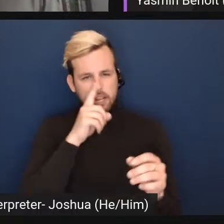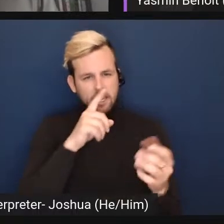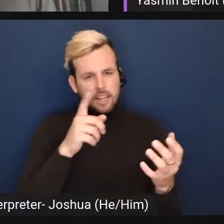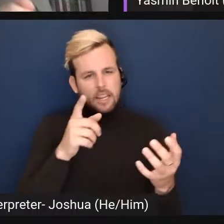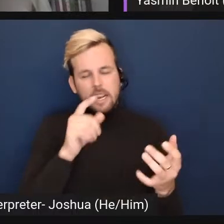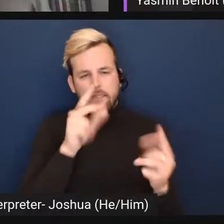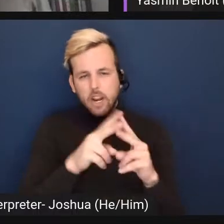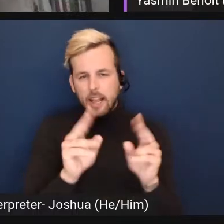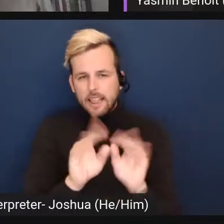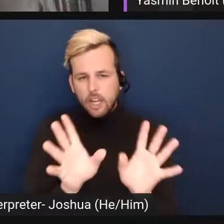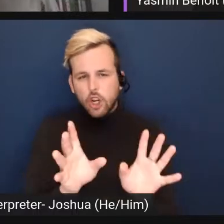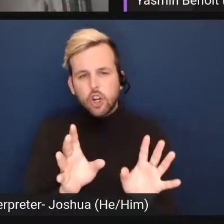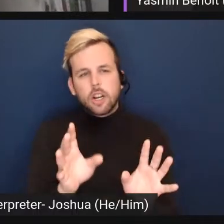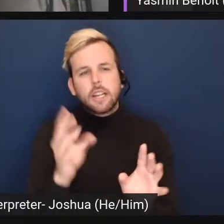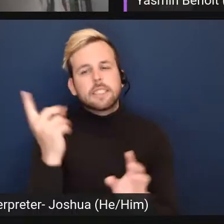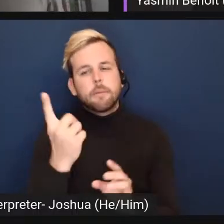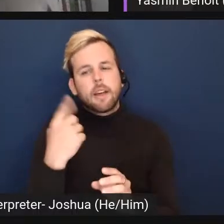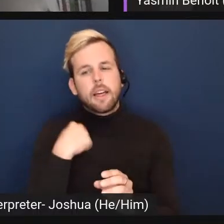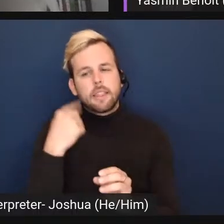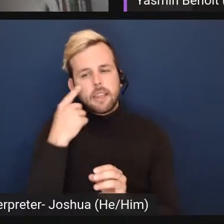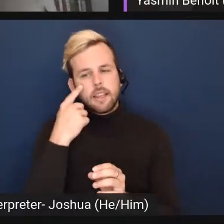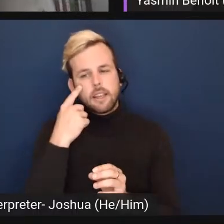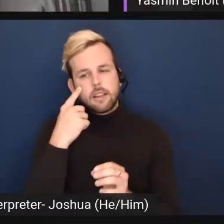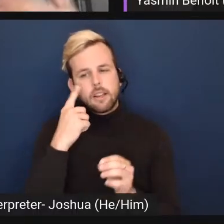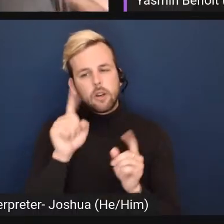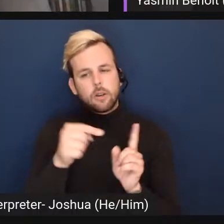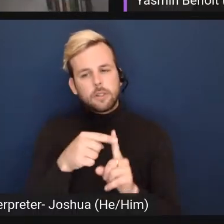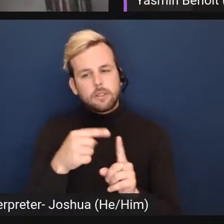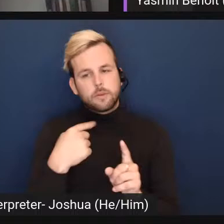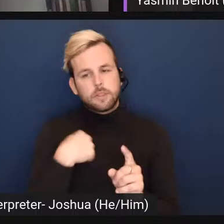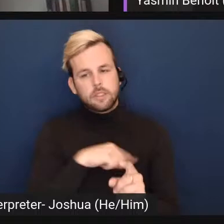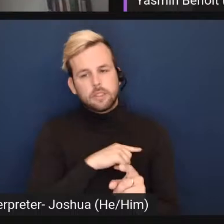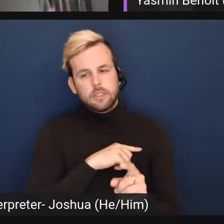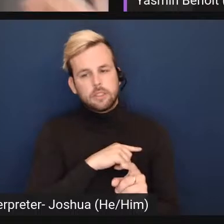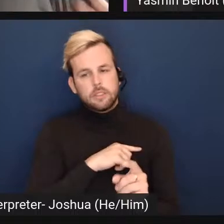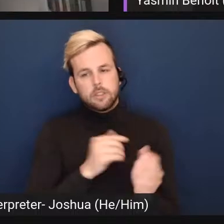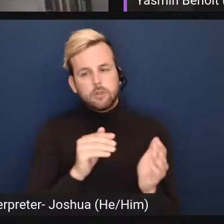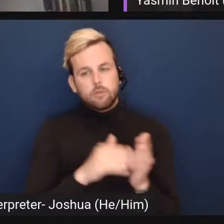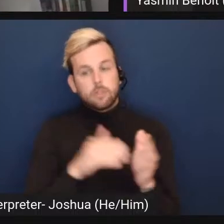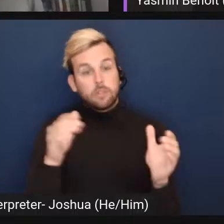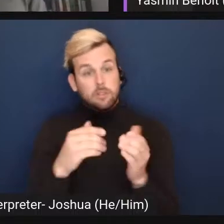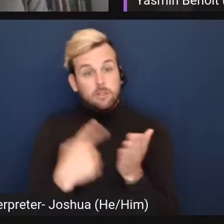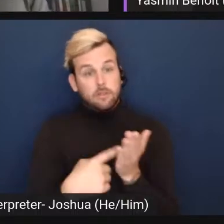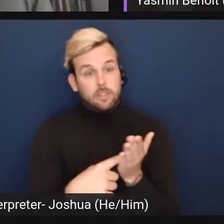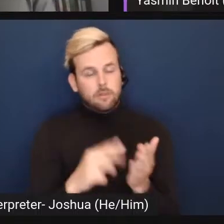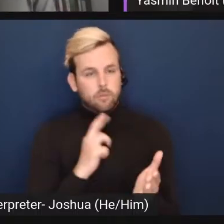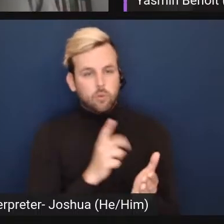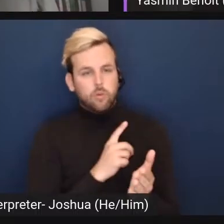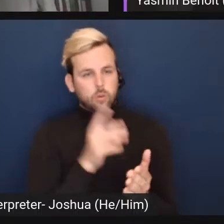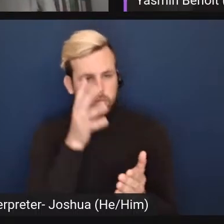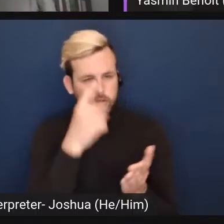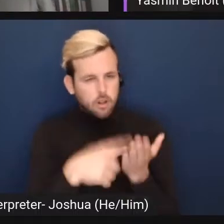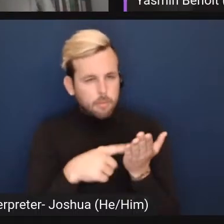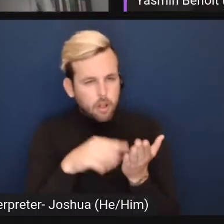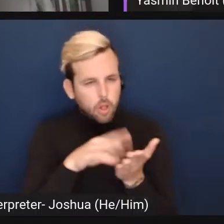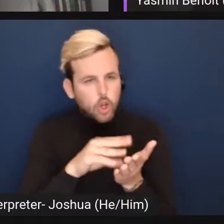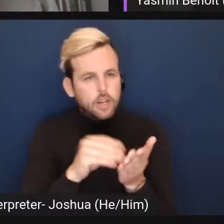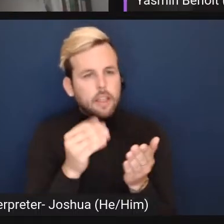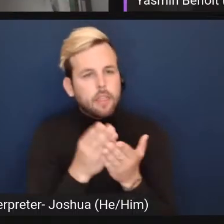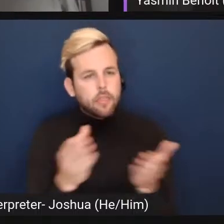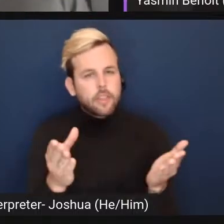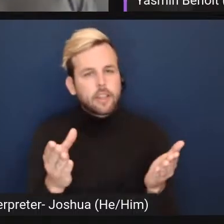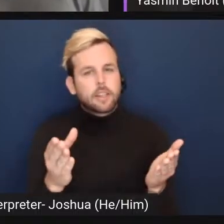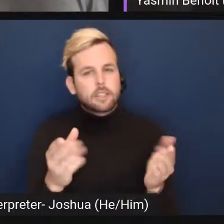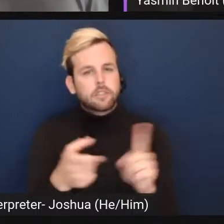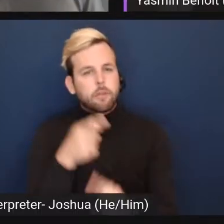um it's something that i think when we reconvene as a board and talk about all of the learnings and things that have come